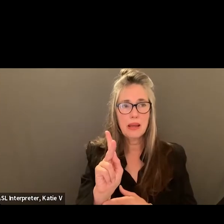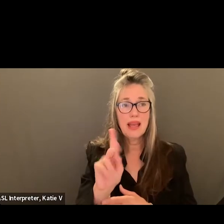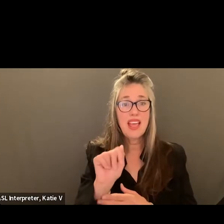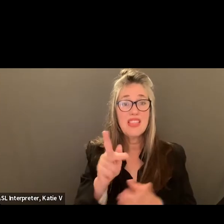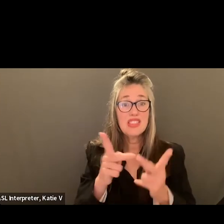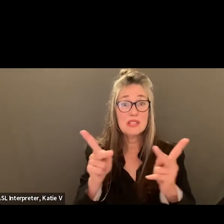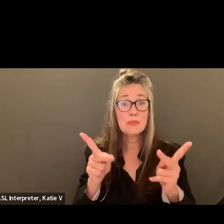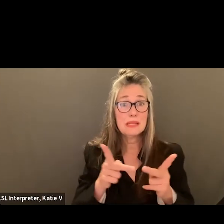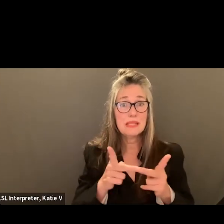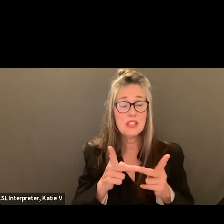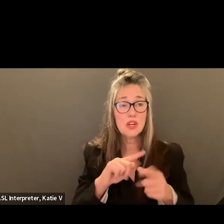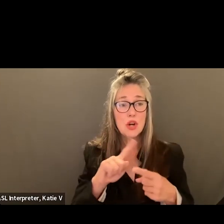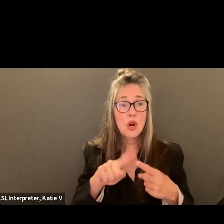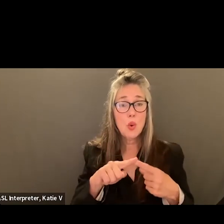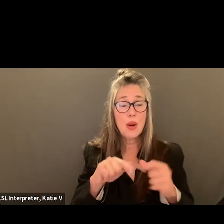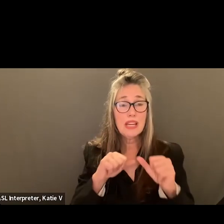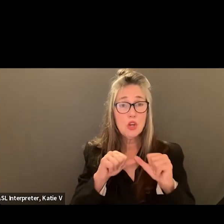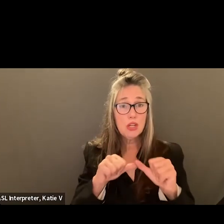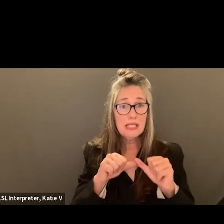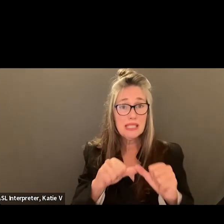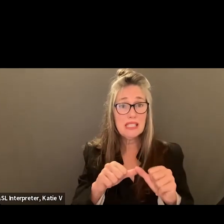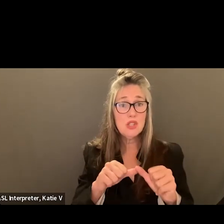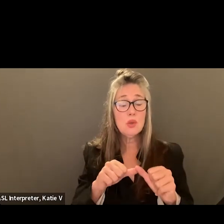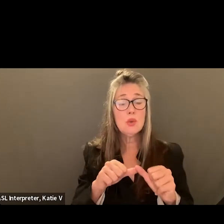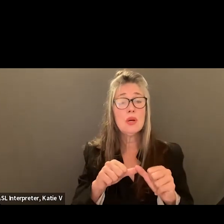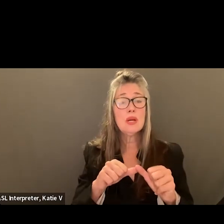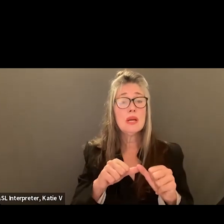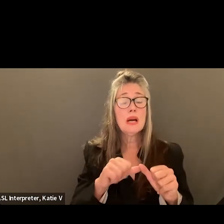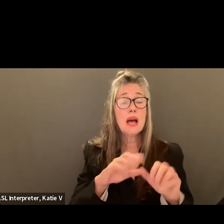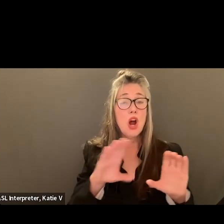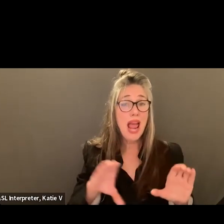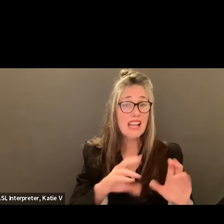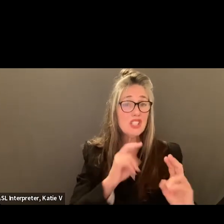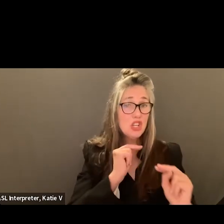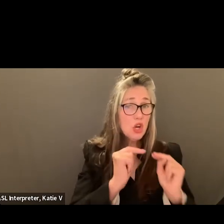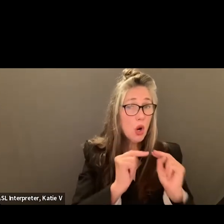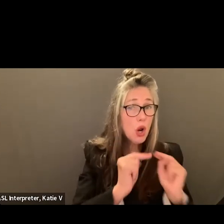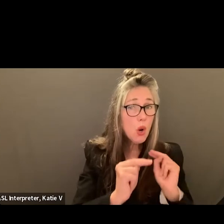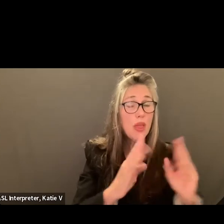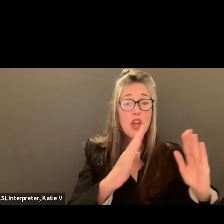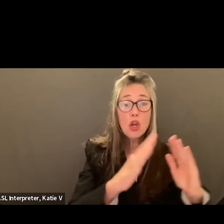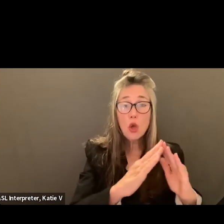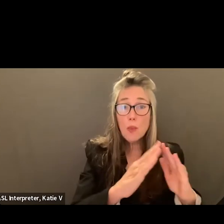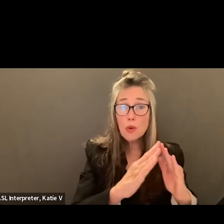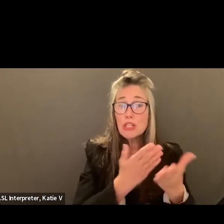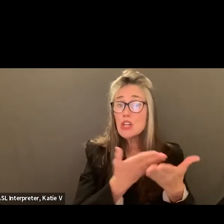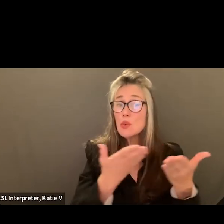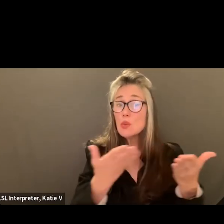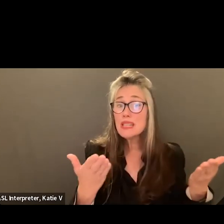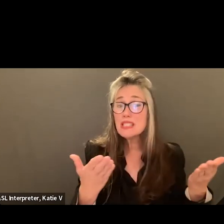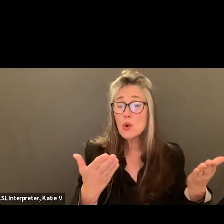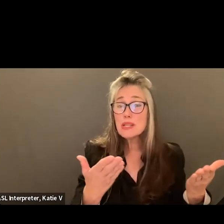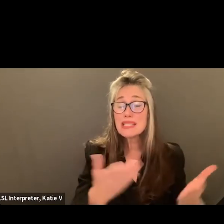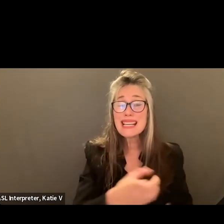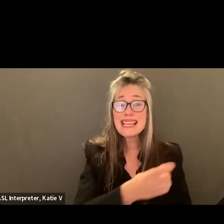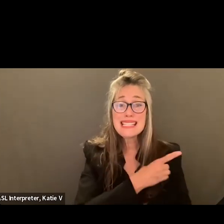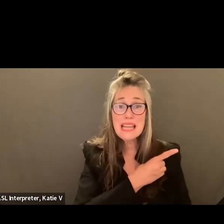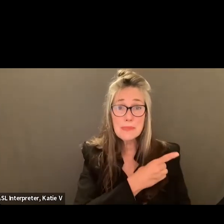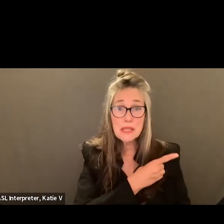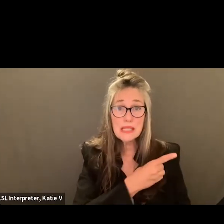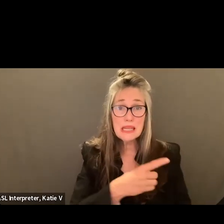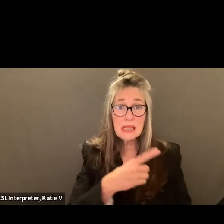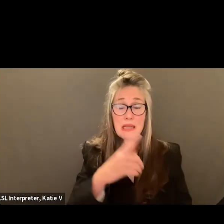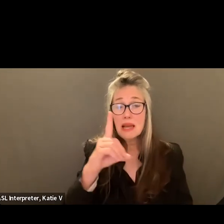position as we continue to also negotiate the community resource deputy, which we've been asked to negotiate for San